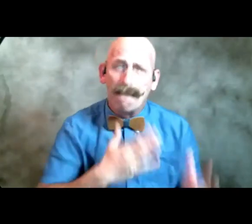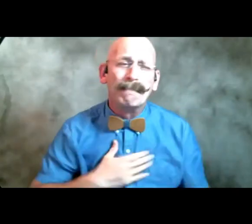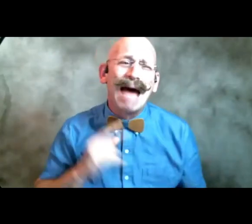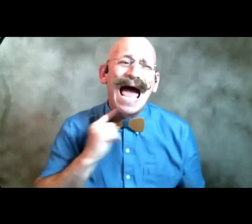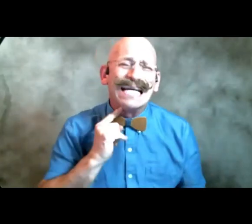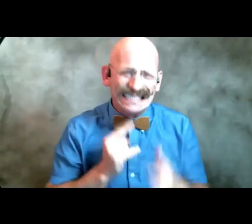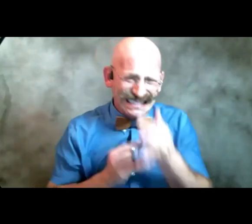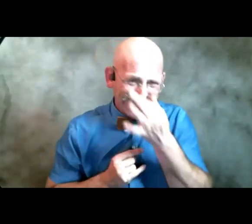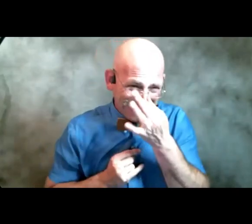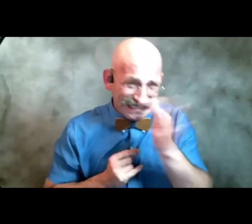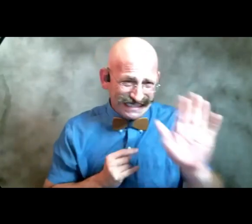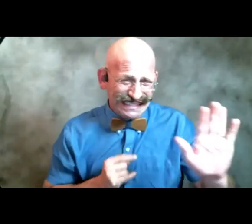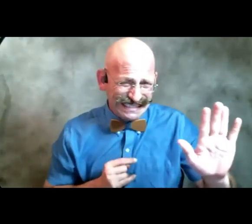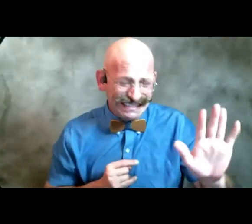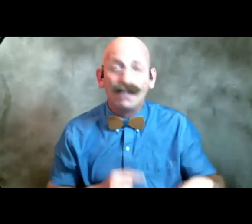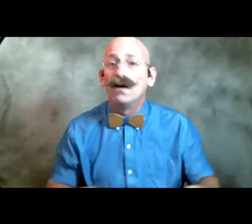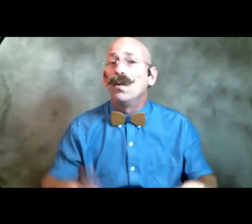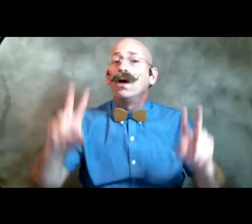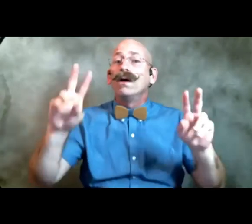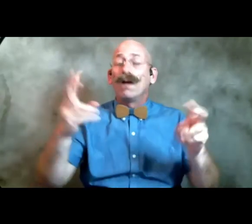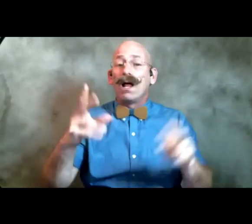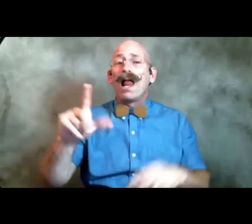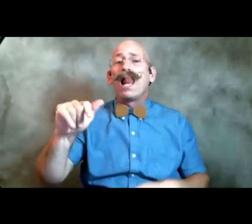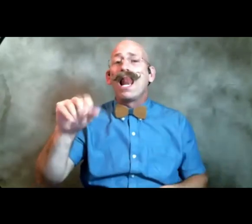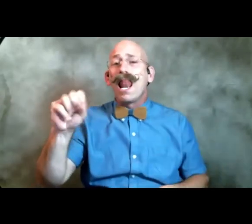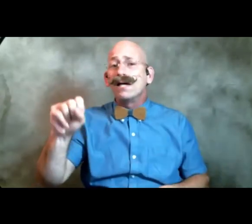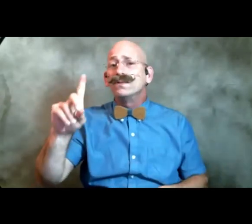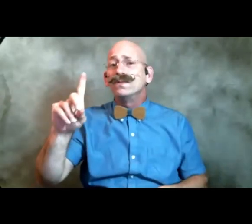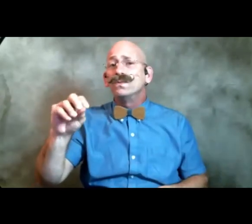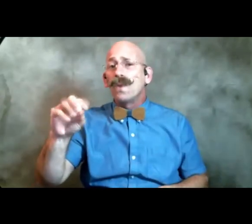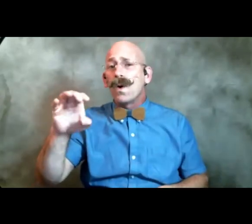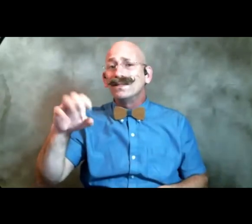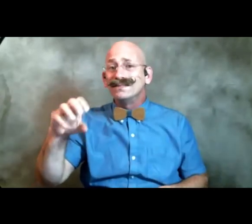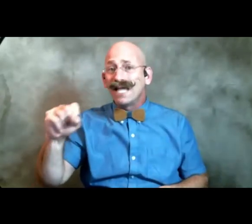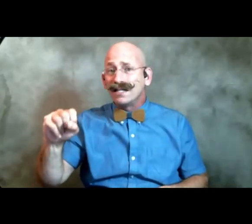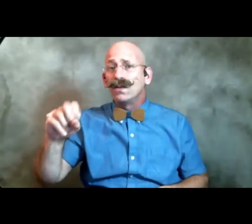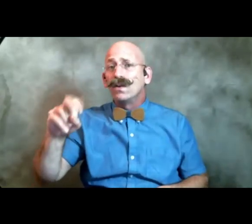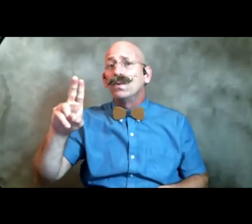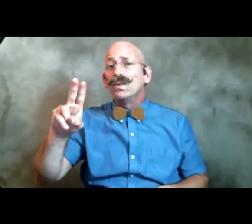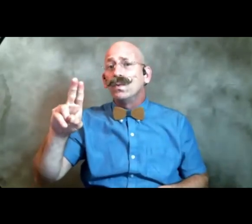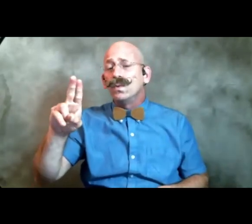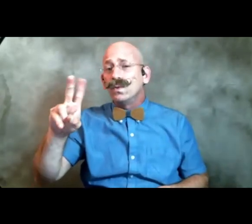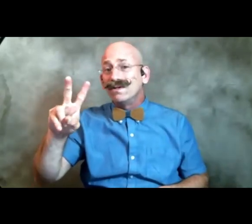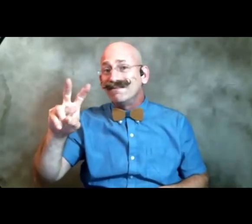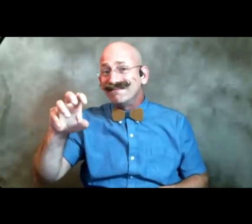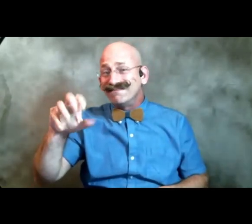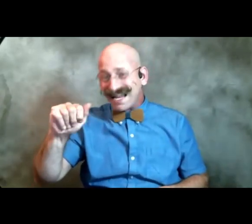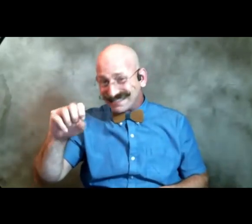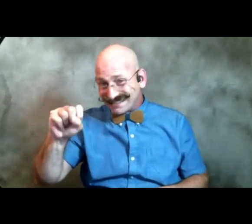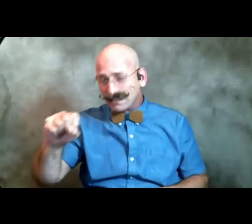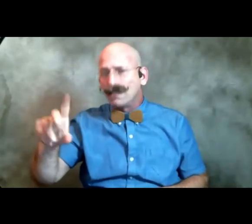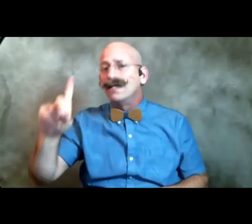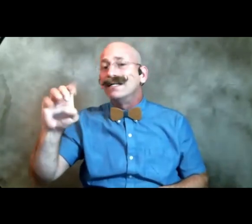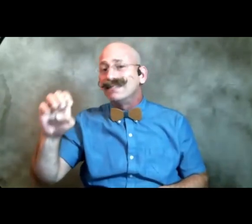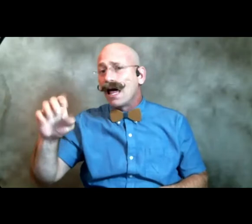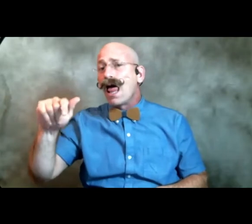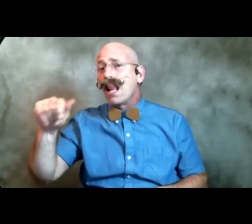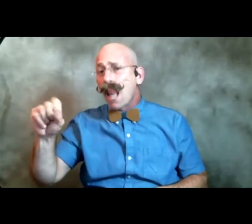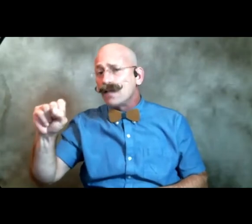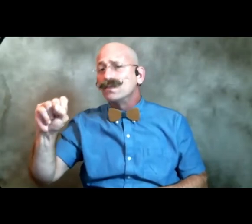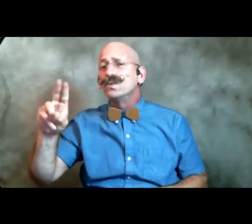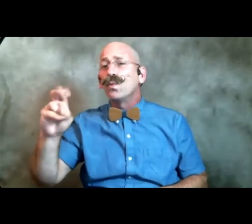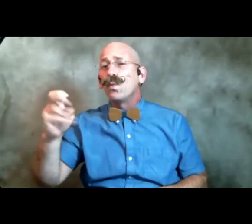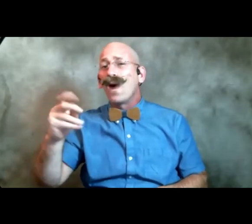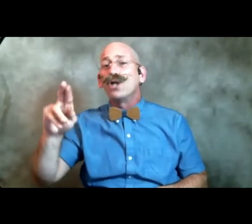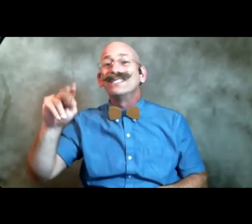stinks it is called las doce uvas de la suerte and what that